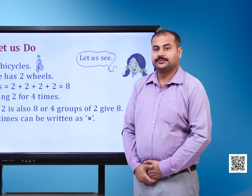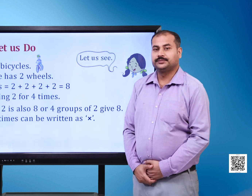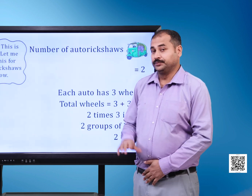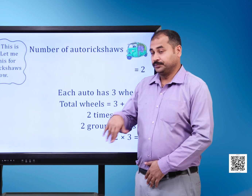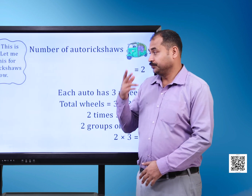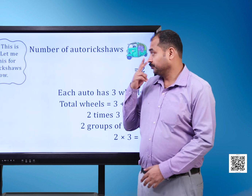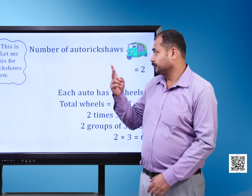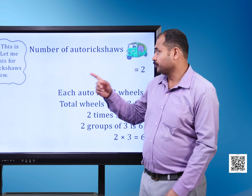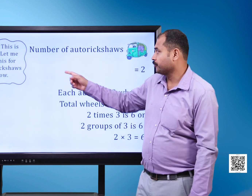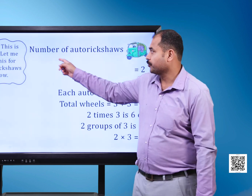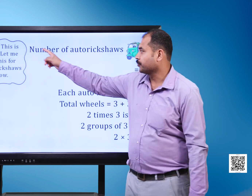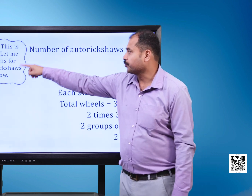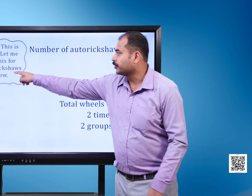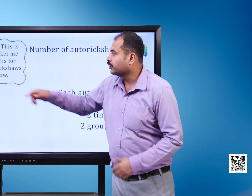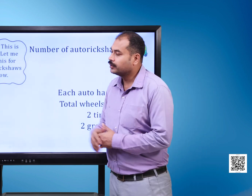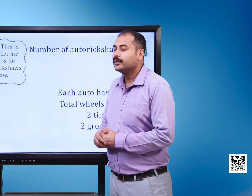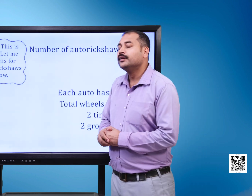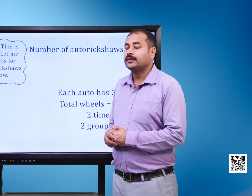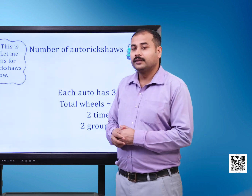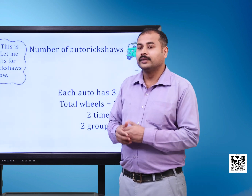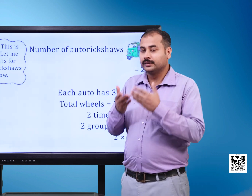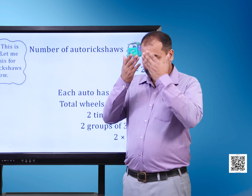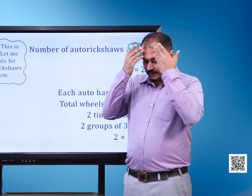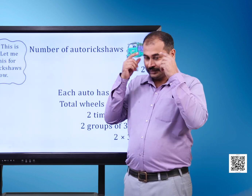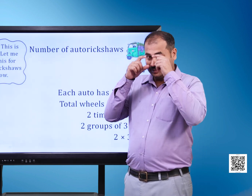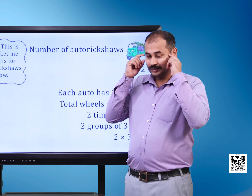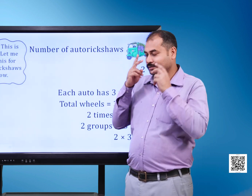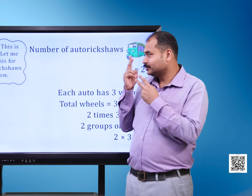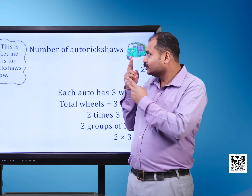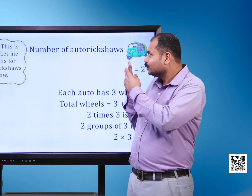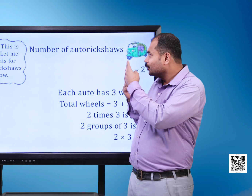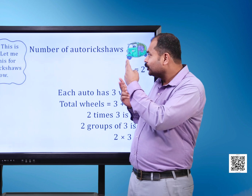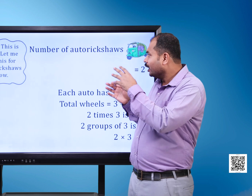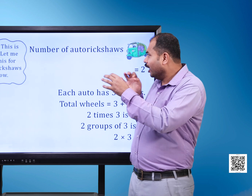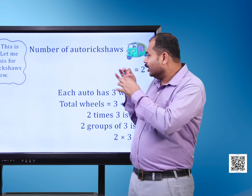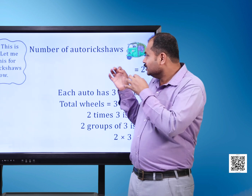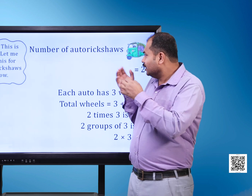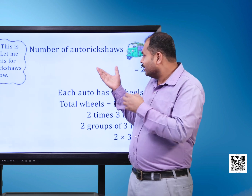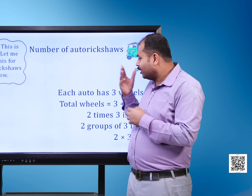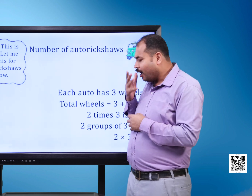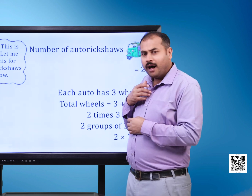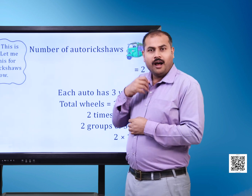The boy says, Wow, this is easy. Let me do this for auto rickshaws now.